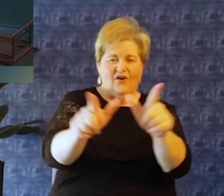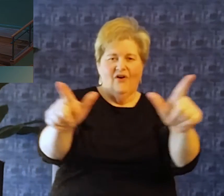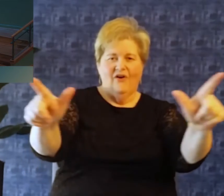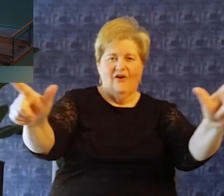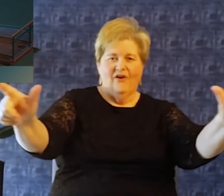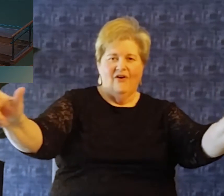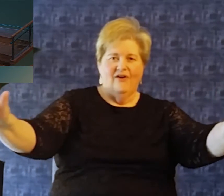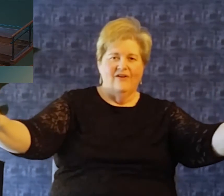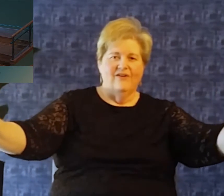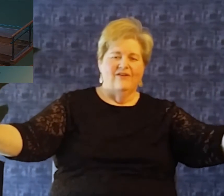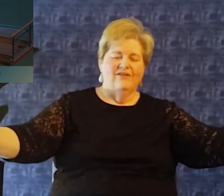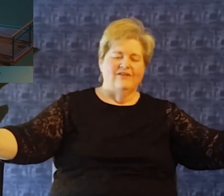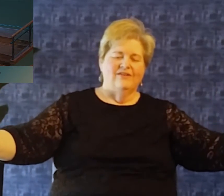of all